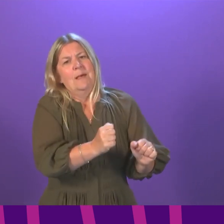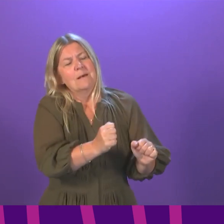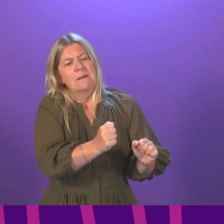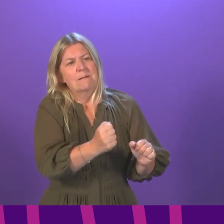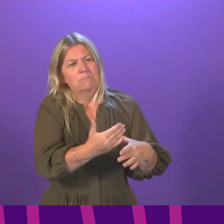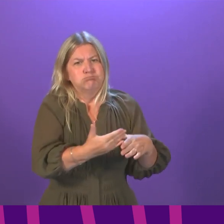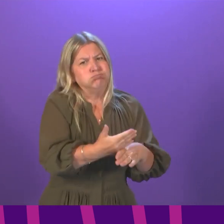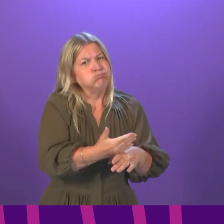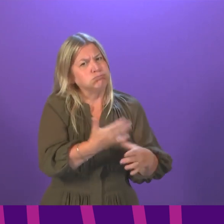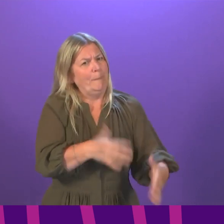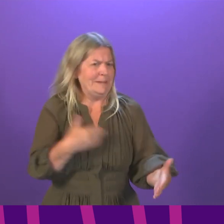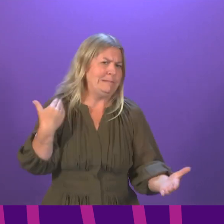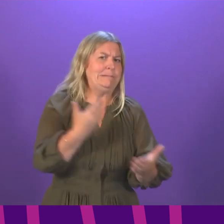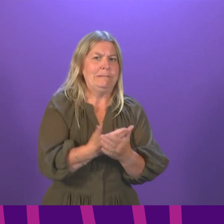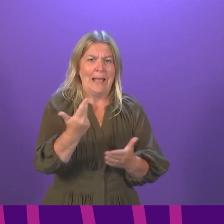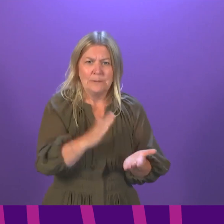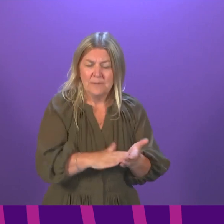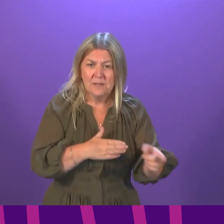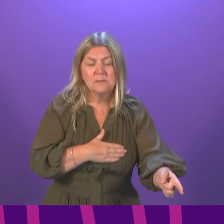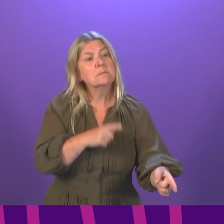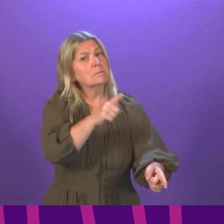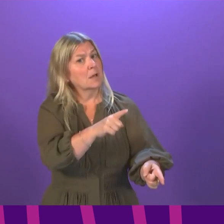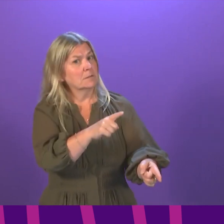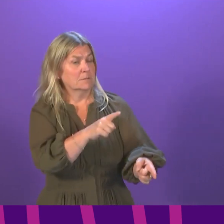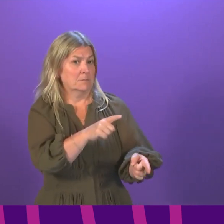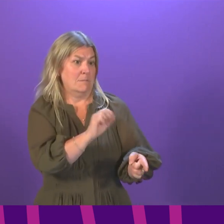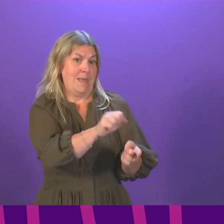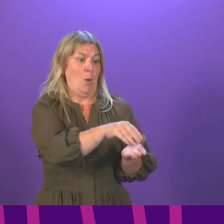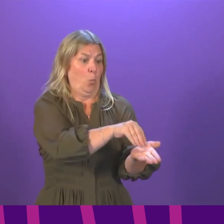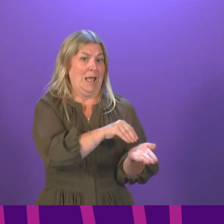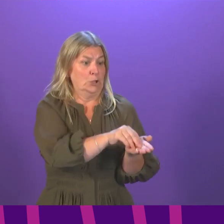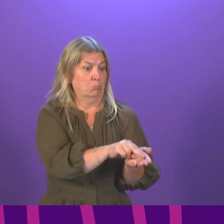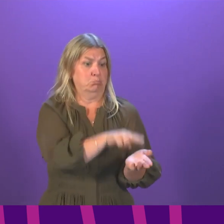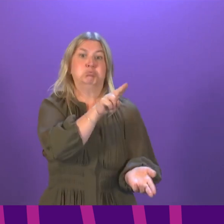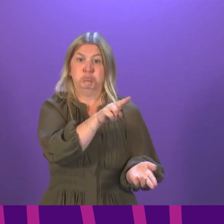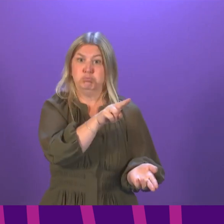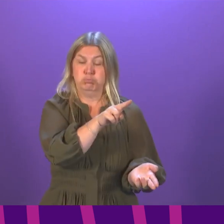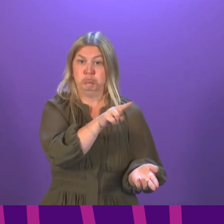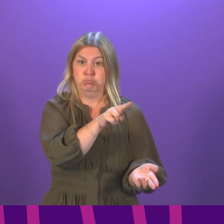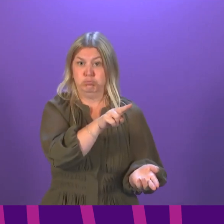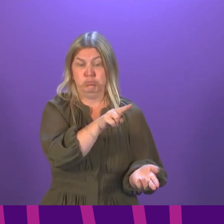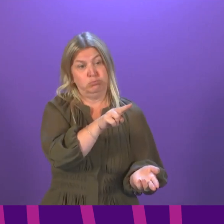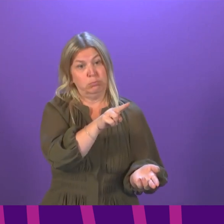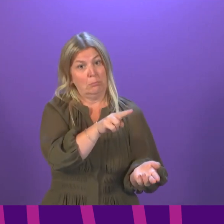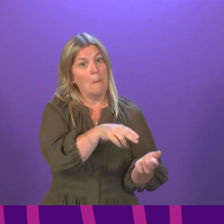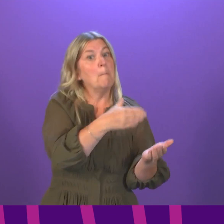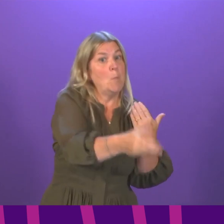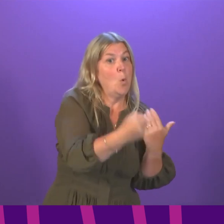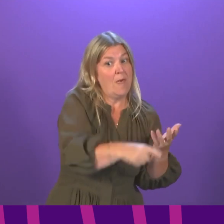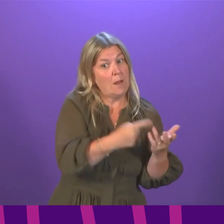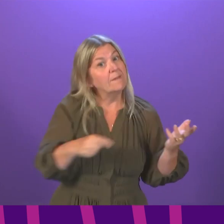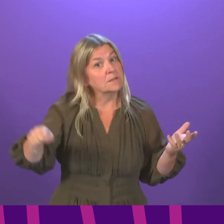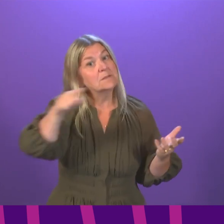staff the best pay rise anywhere in the UK, because we recognise that without our staff, the NHS